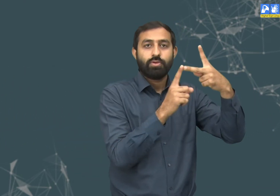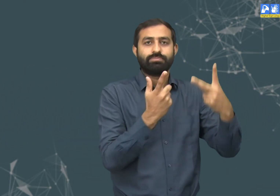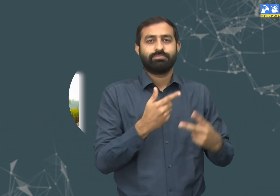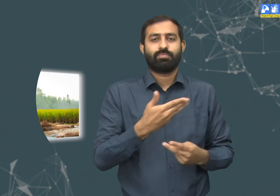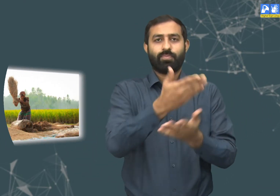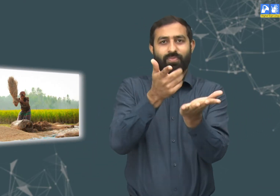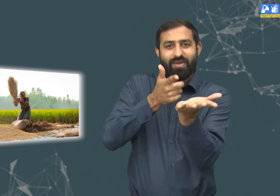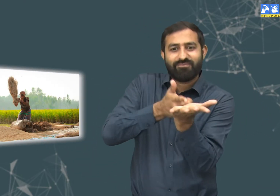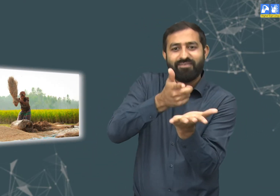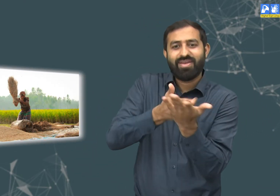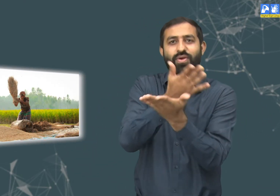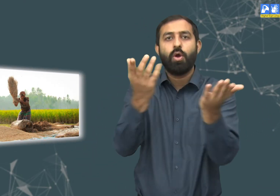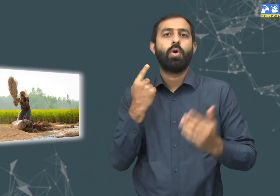Second, threshing.